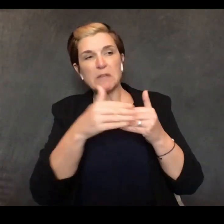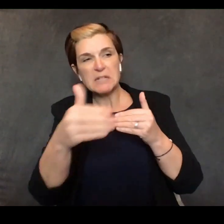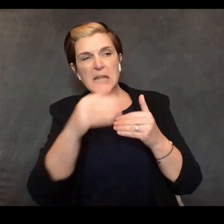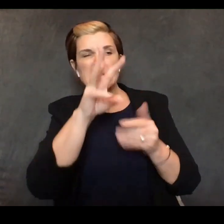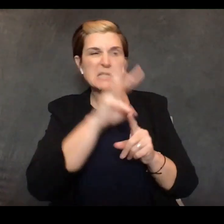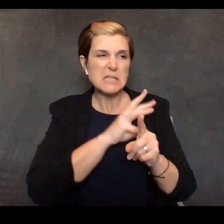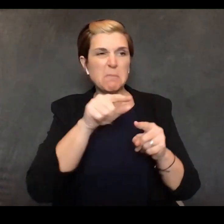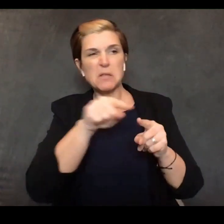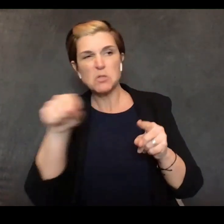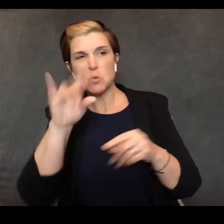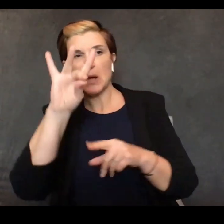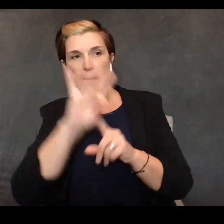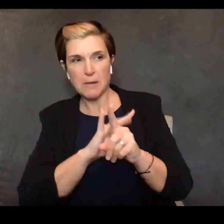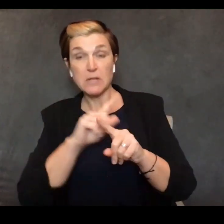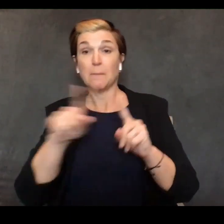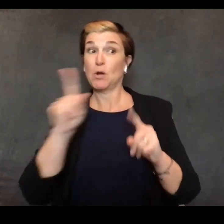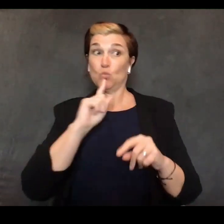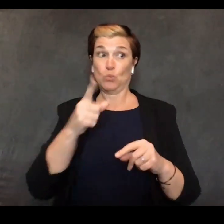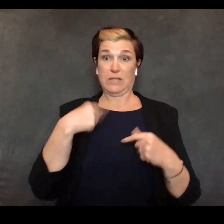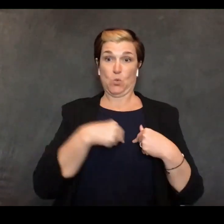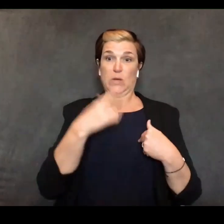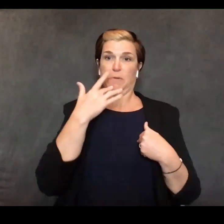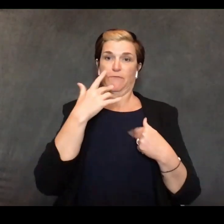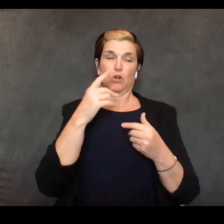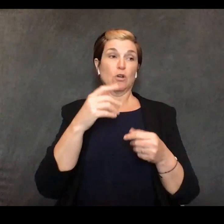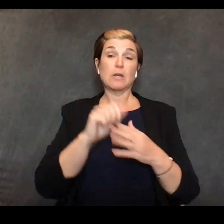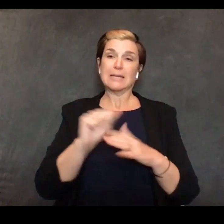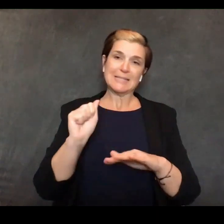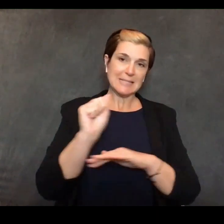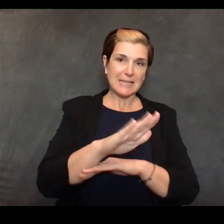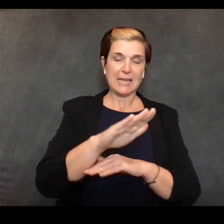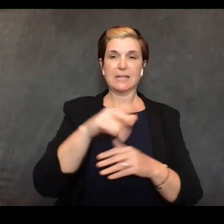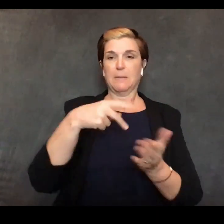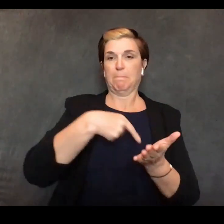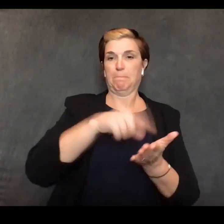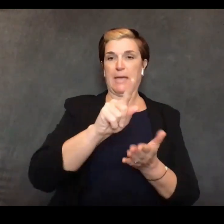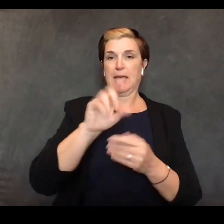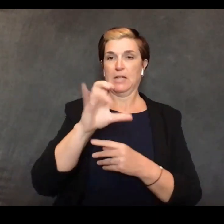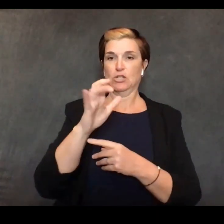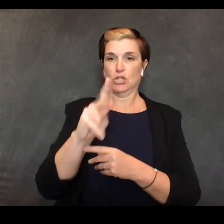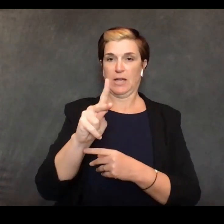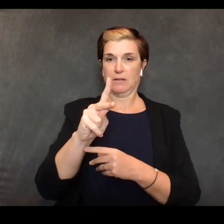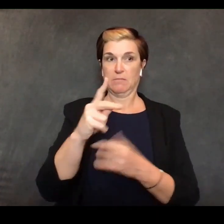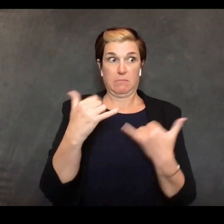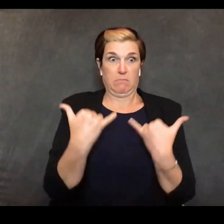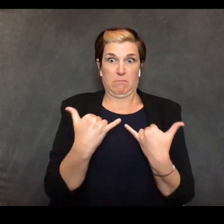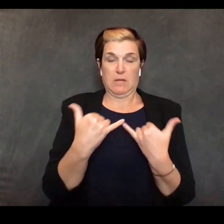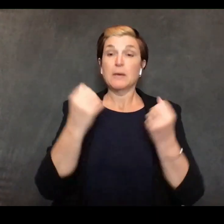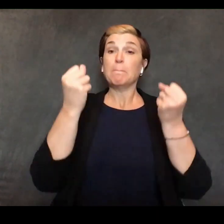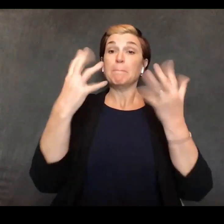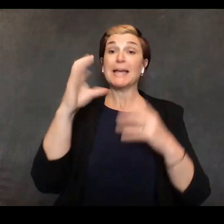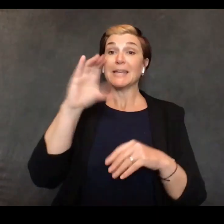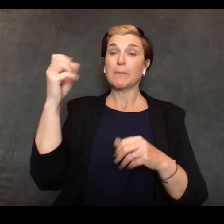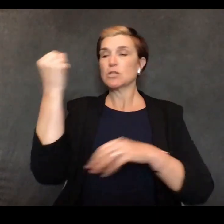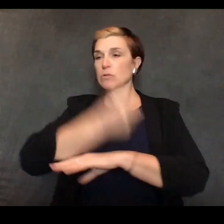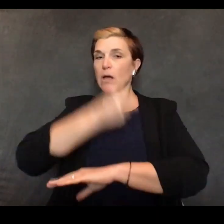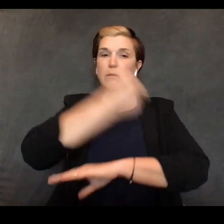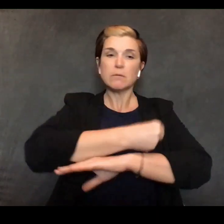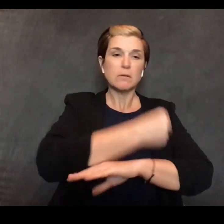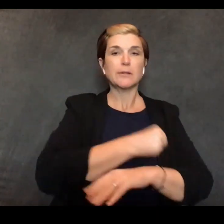immediately and what we've heard from hardworking americans many companies have now shut down whether it's bars or restaurants americans need cash